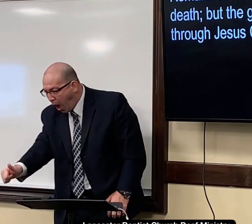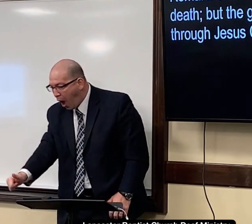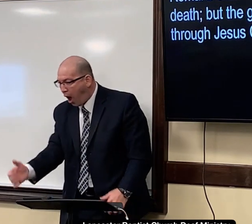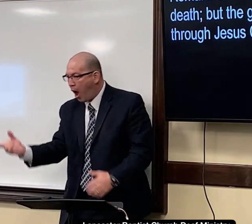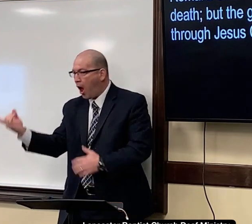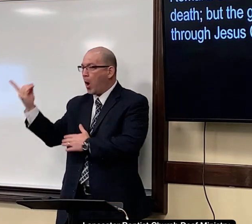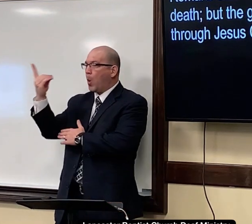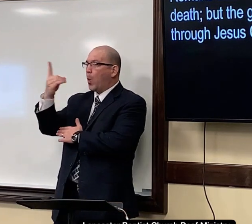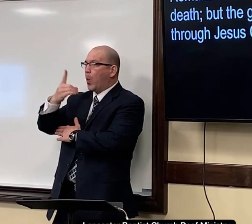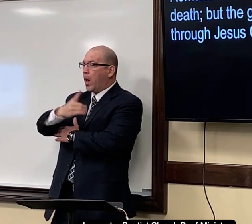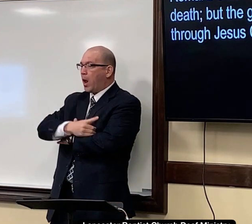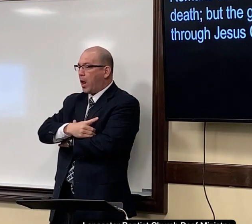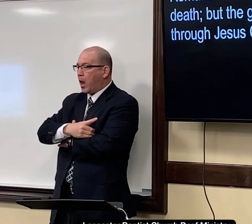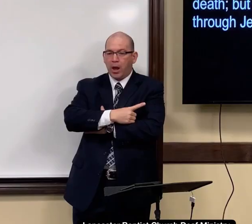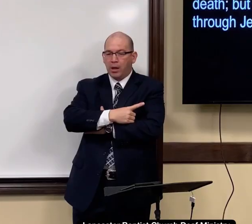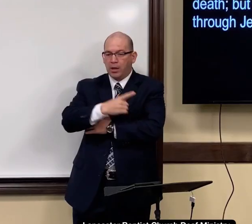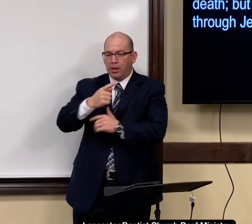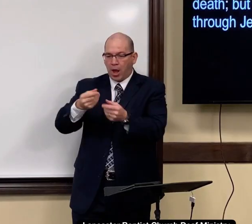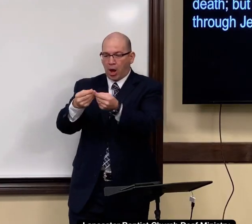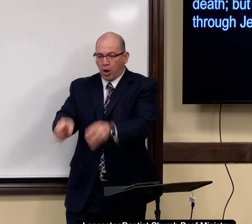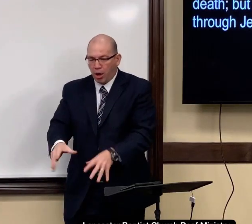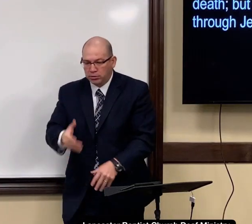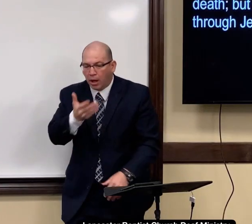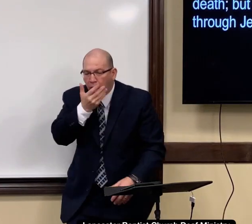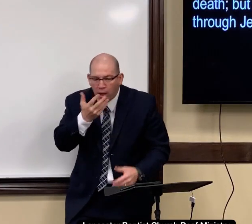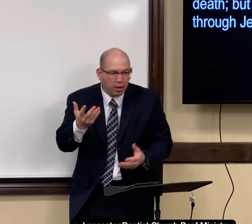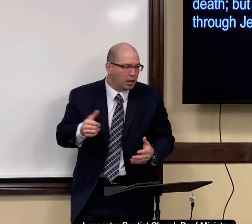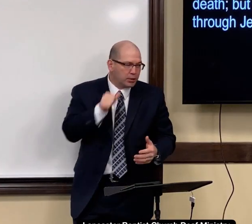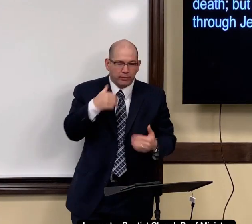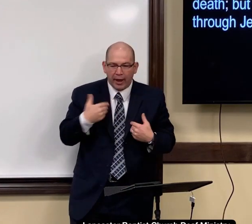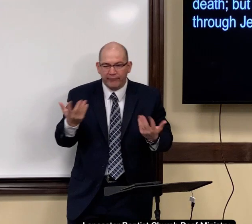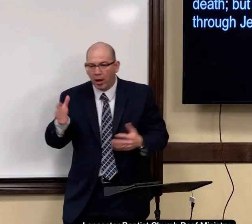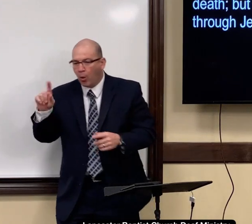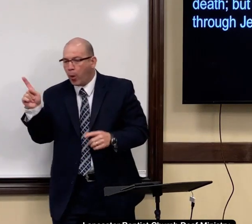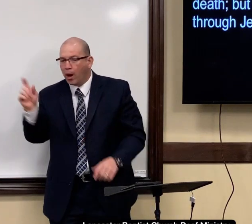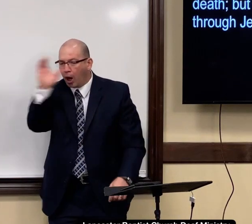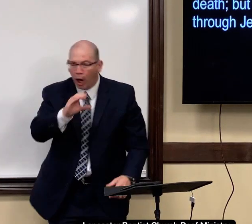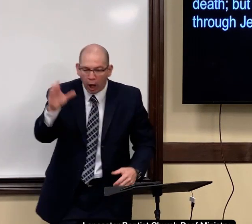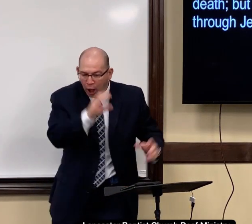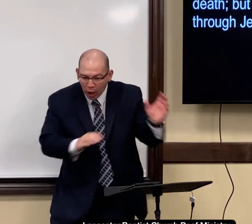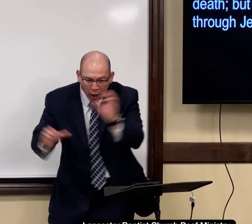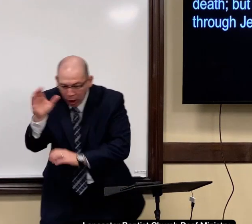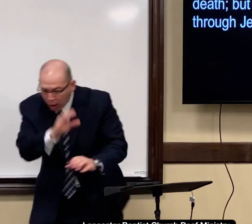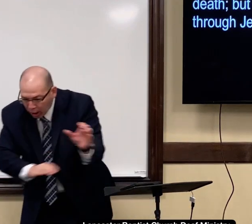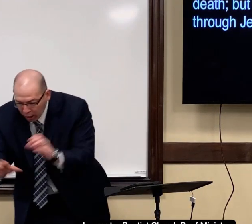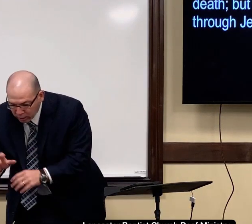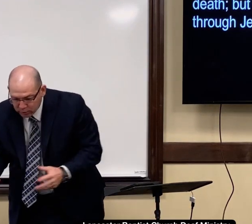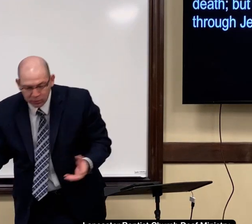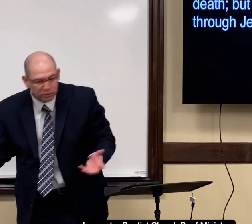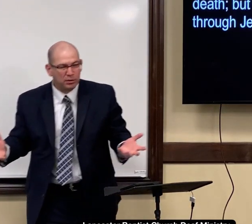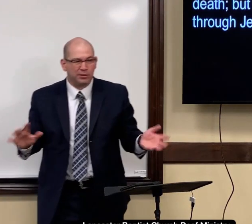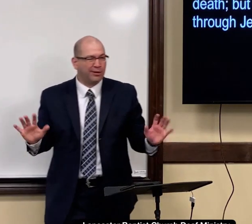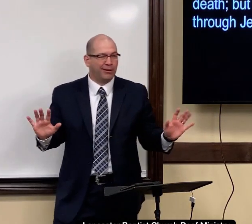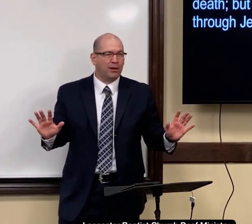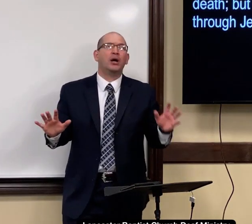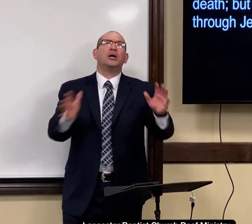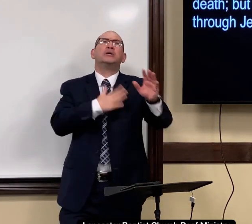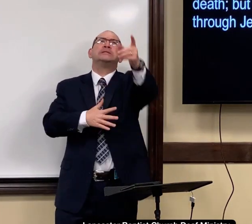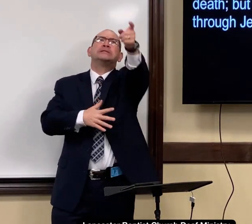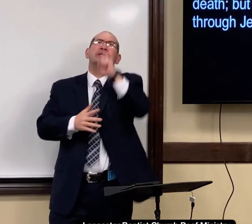it's not for a day and then you lose it and say oh no i don't have it where can i find it again that's not how